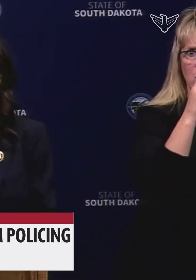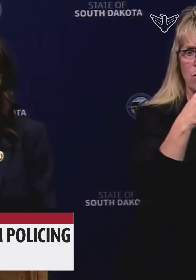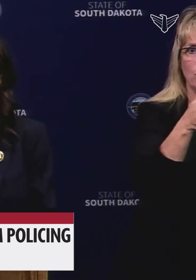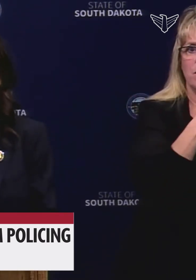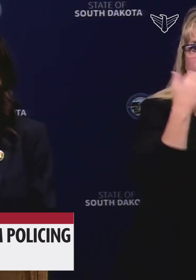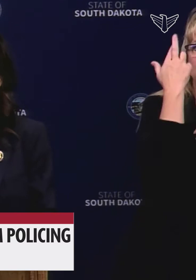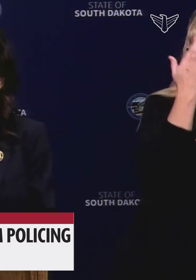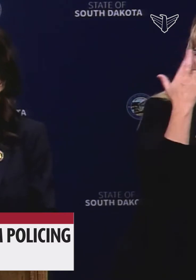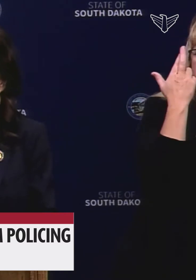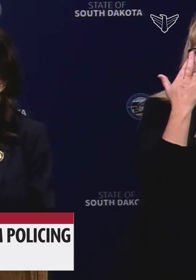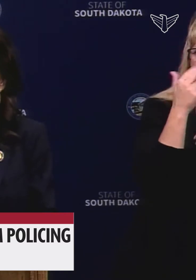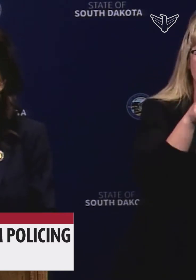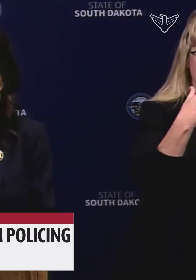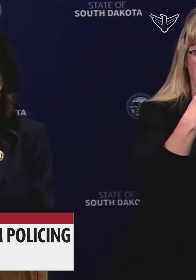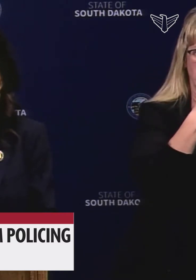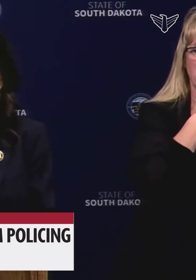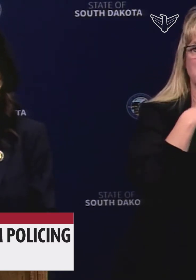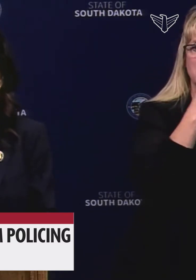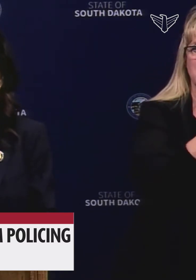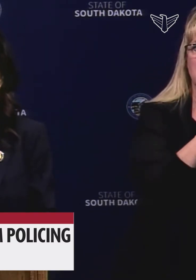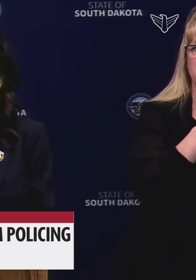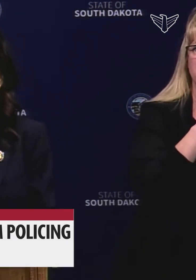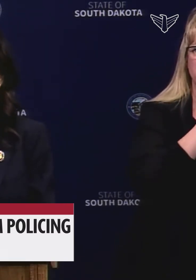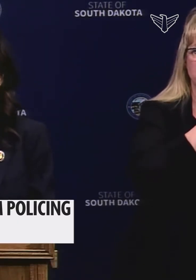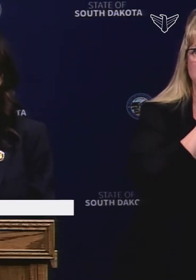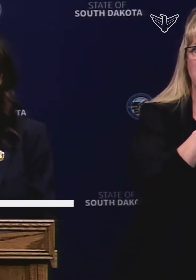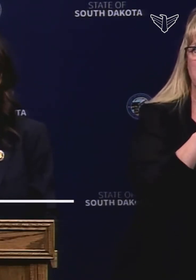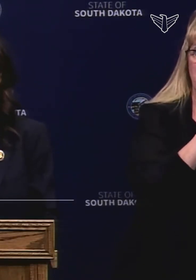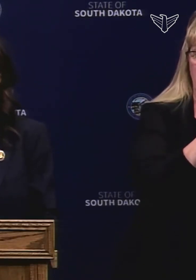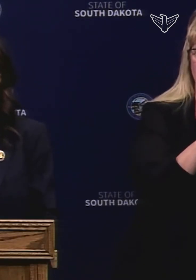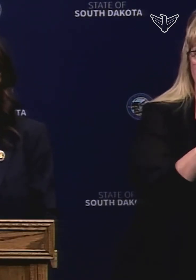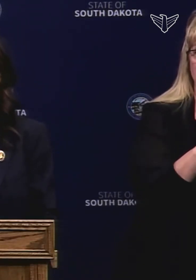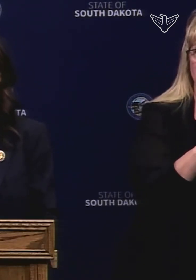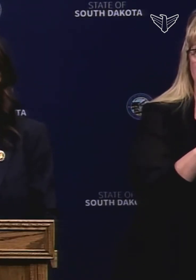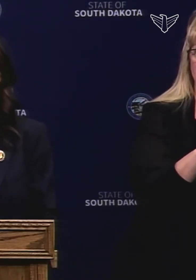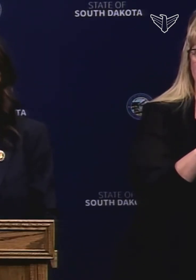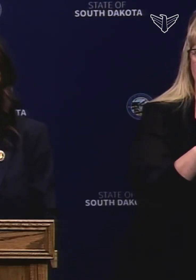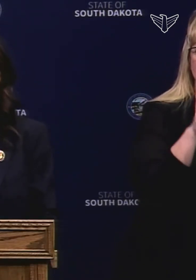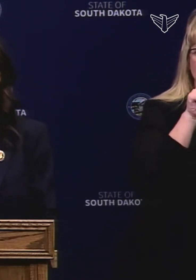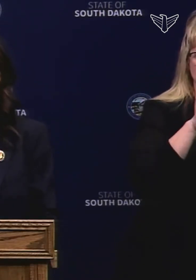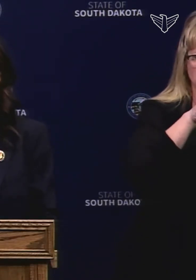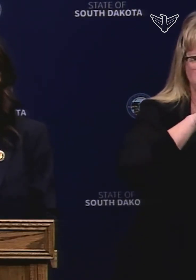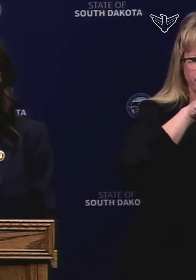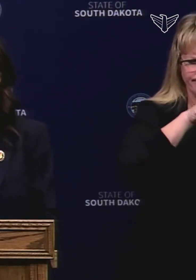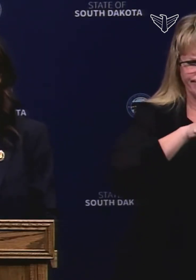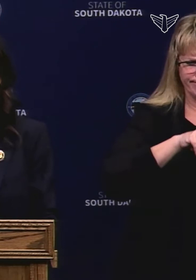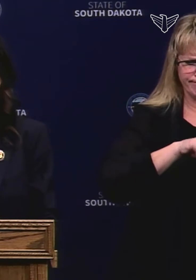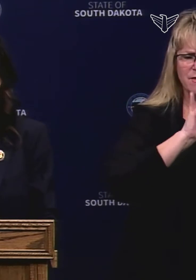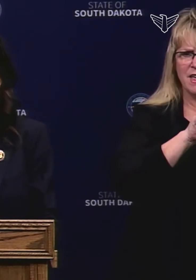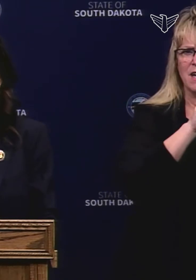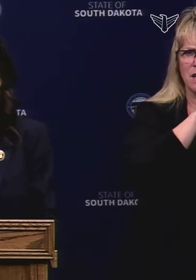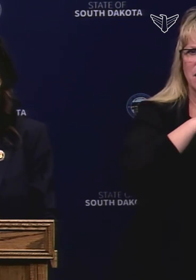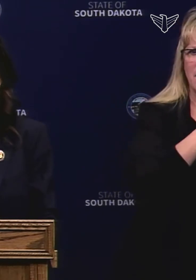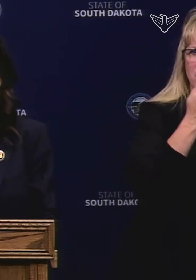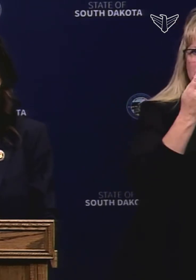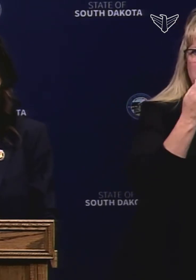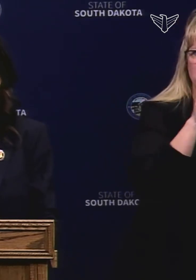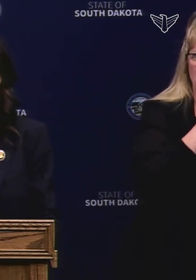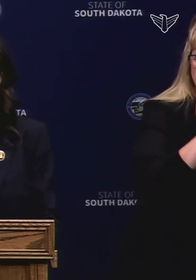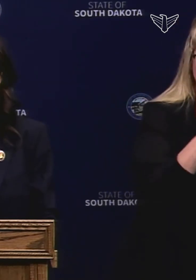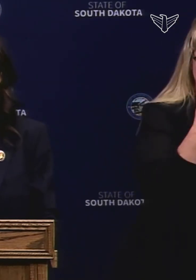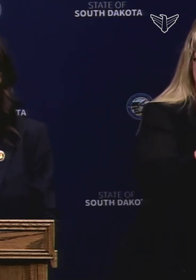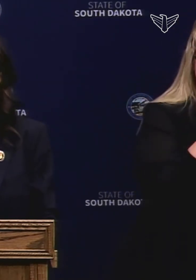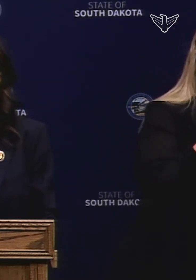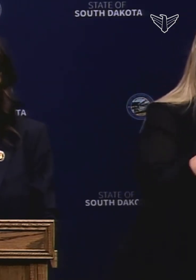reasons had appealed and gotten their jobs back. I think we should be examining those kind of policies and see if they're appropriate.